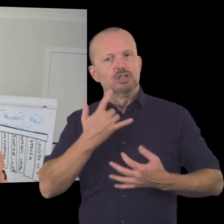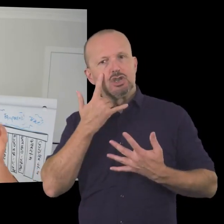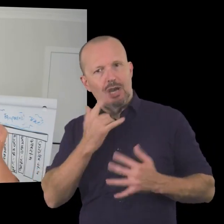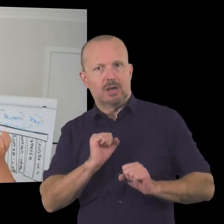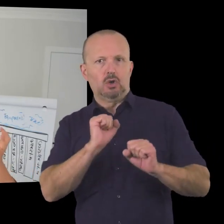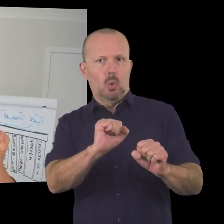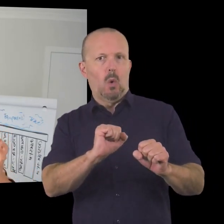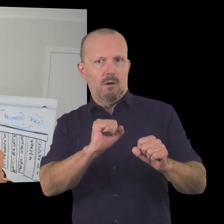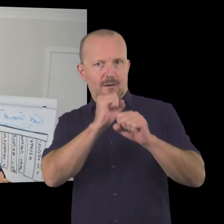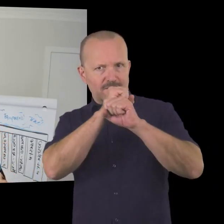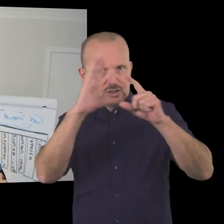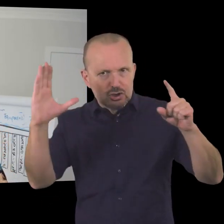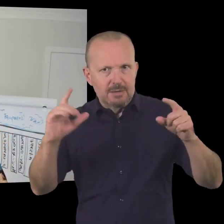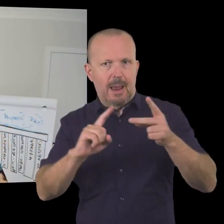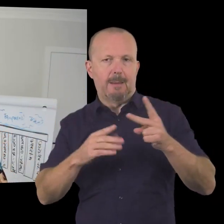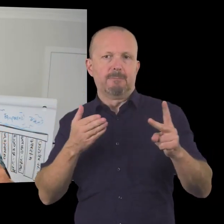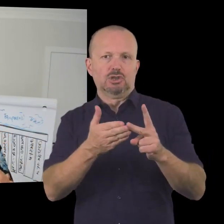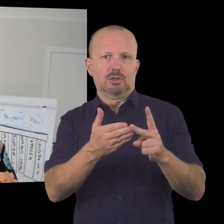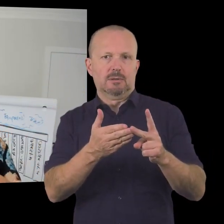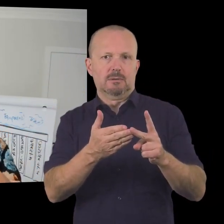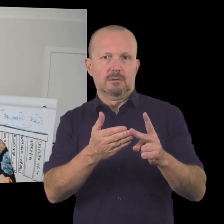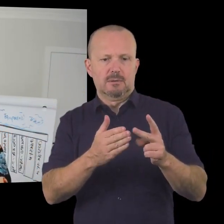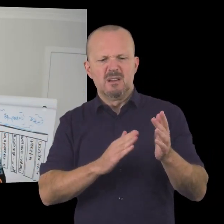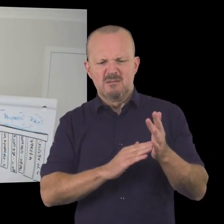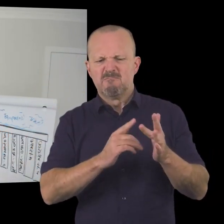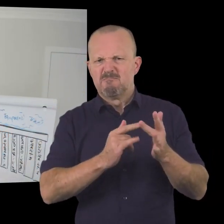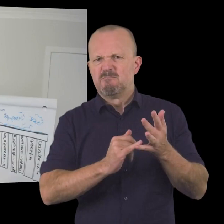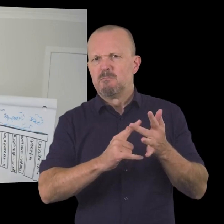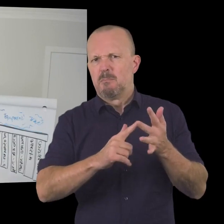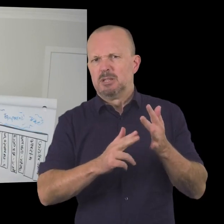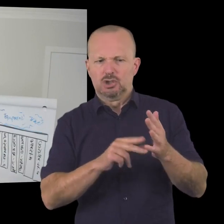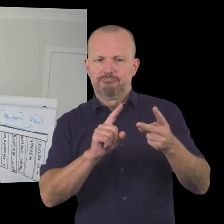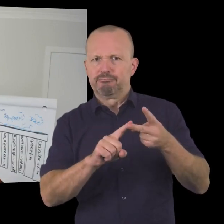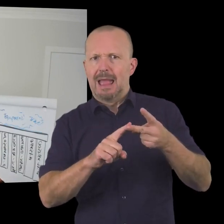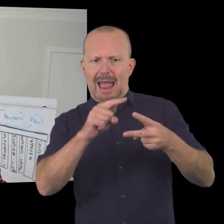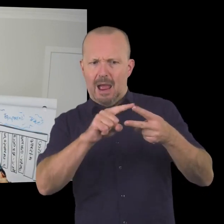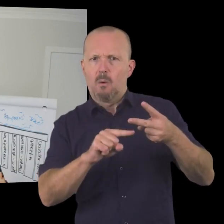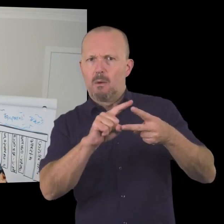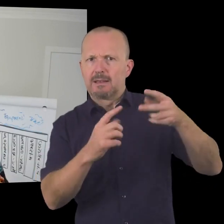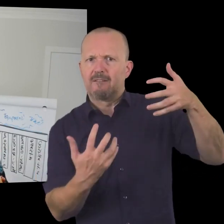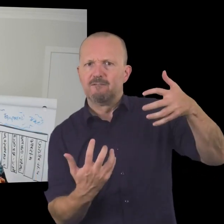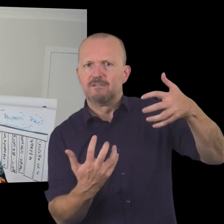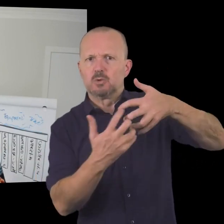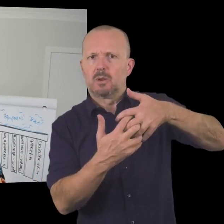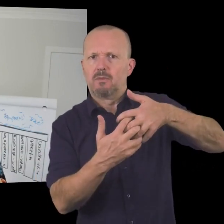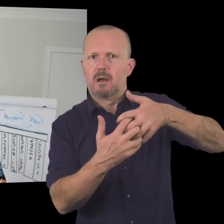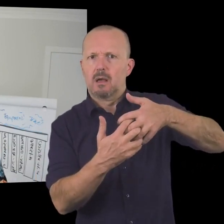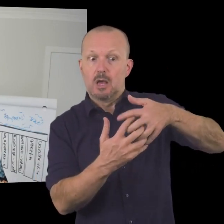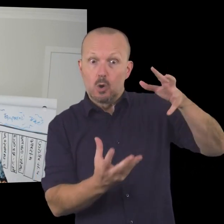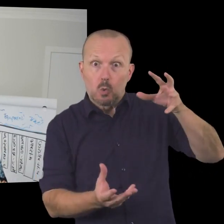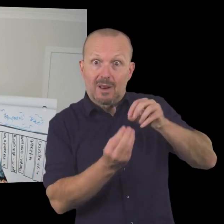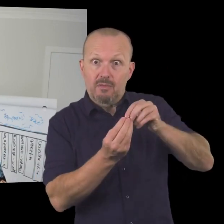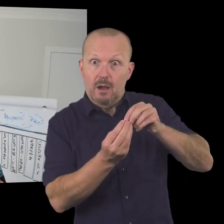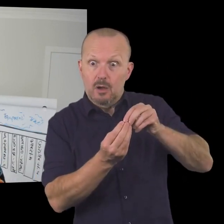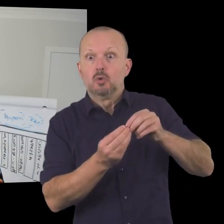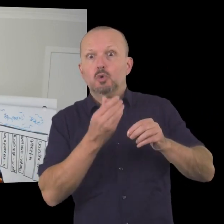and mission i've got some really clear ideas around what is a vision and what is a mission and how they can fit together to to respect to help